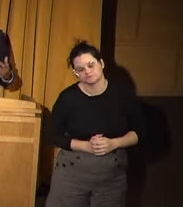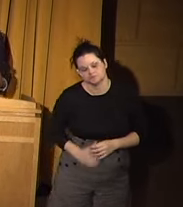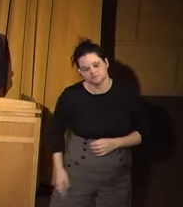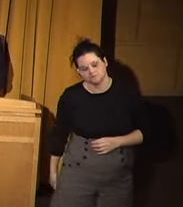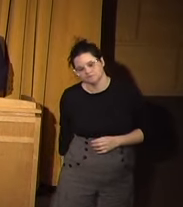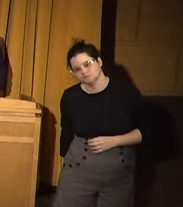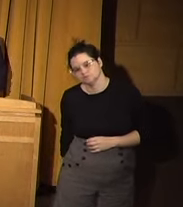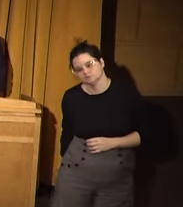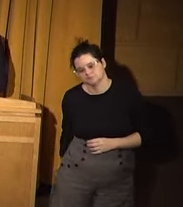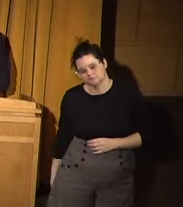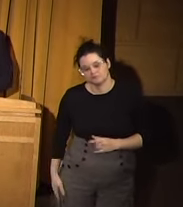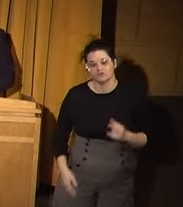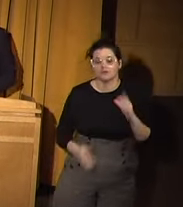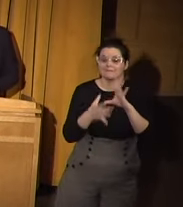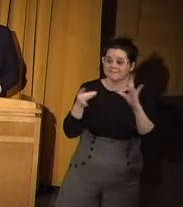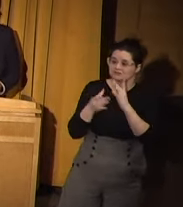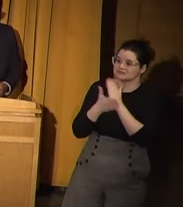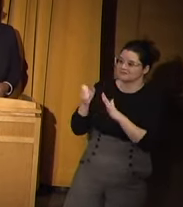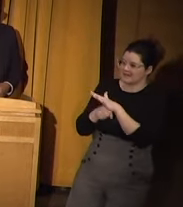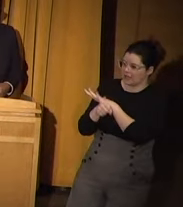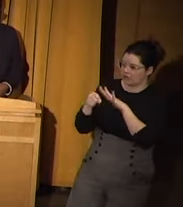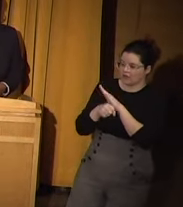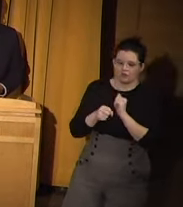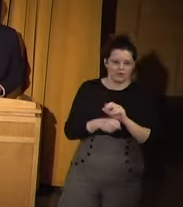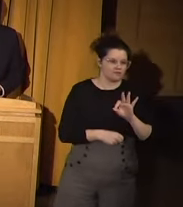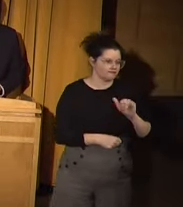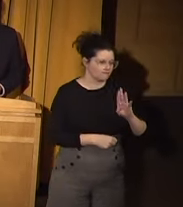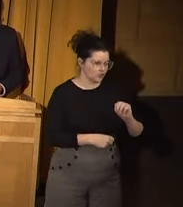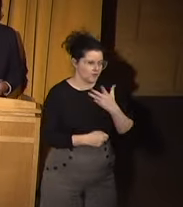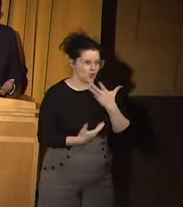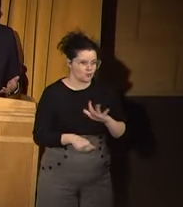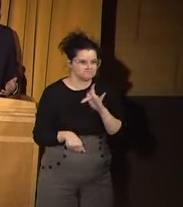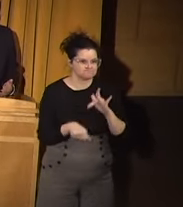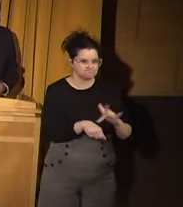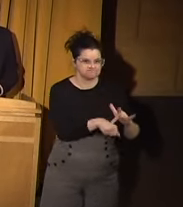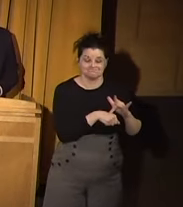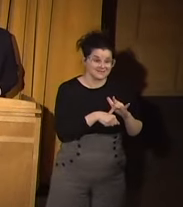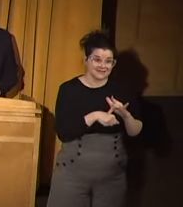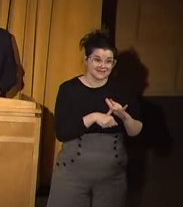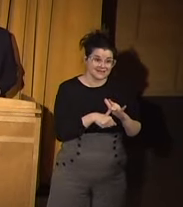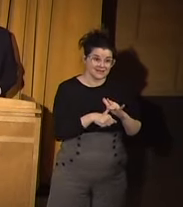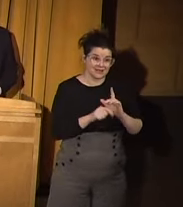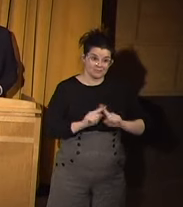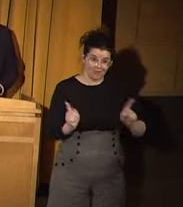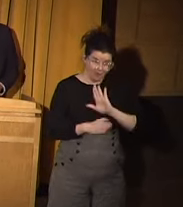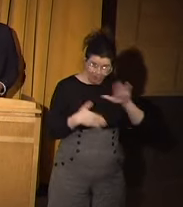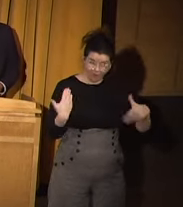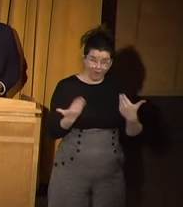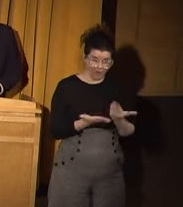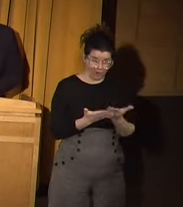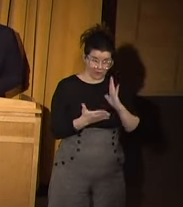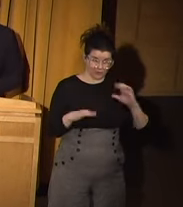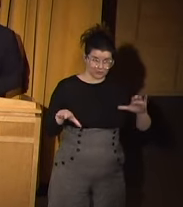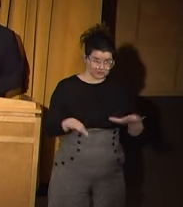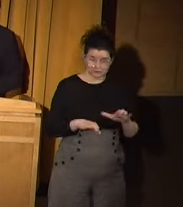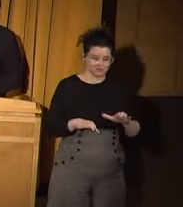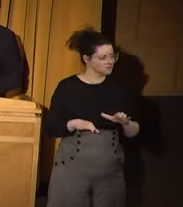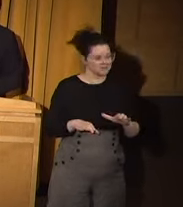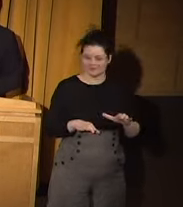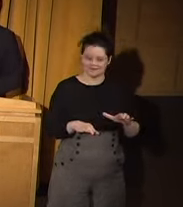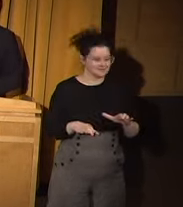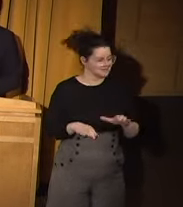some of the areas where our firm has been, but that is not that is not all. We were